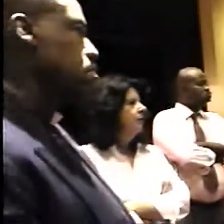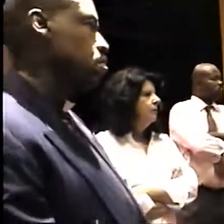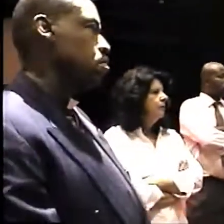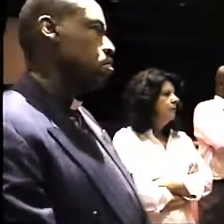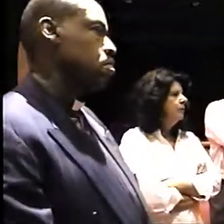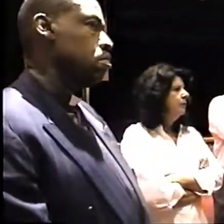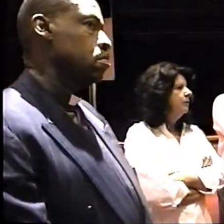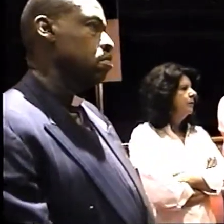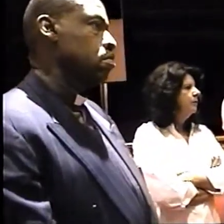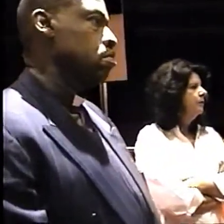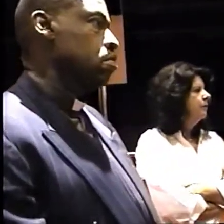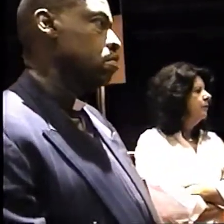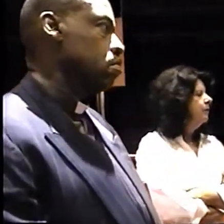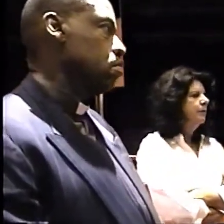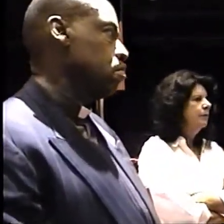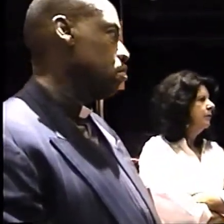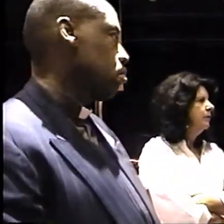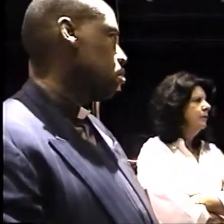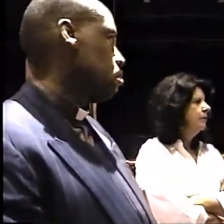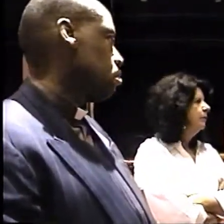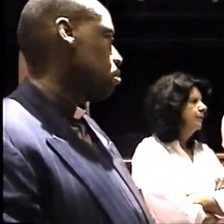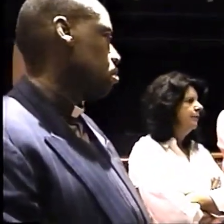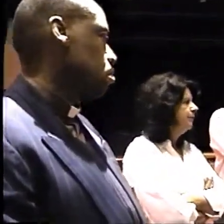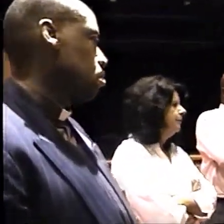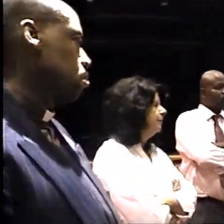today and we have them for a little bit tomorrow.